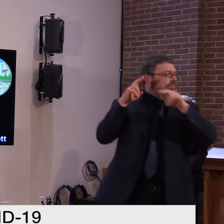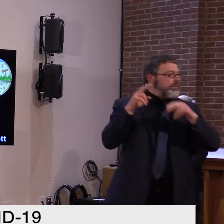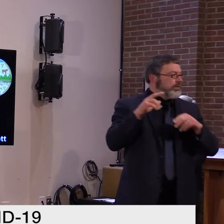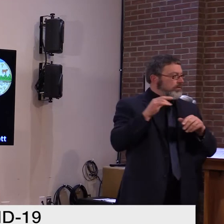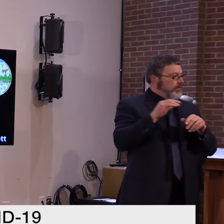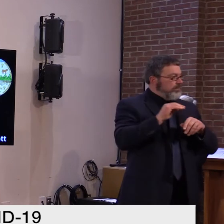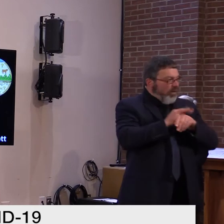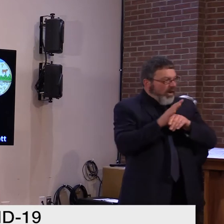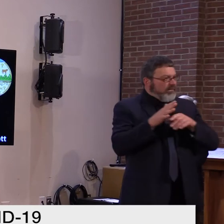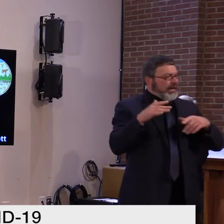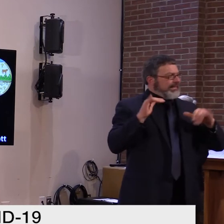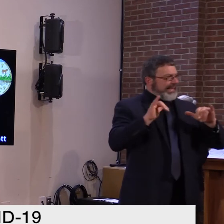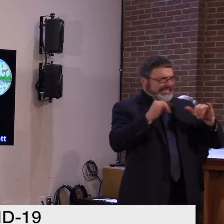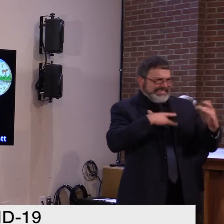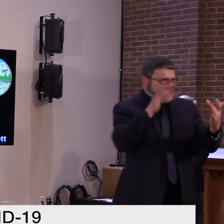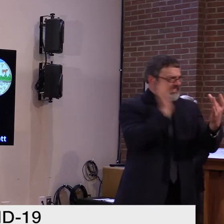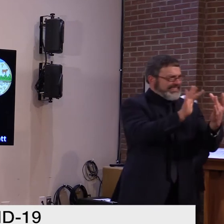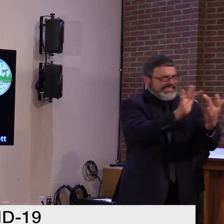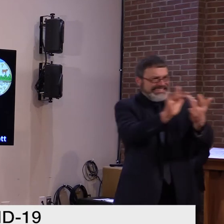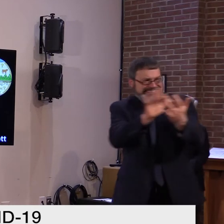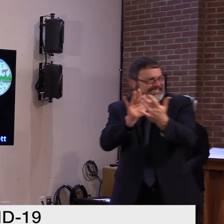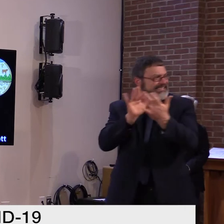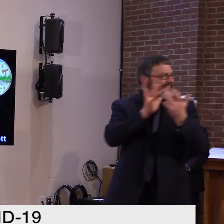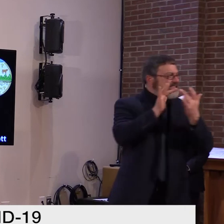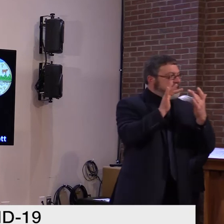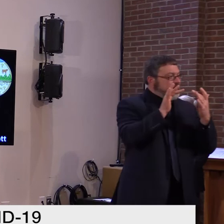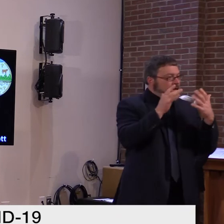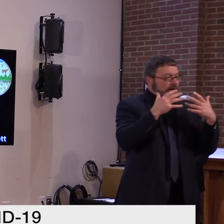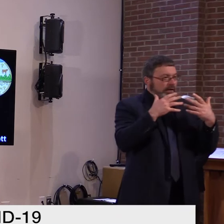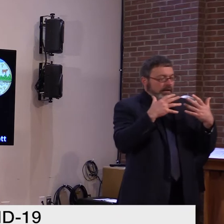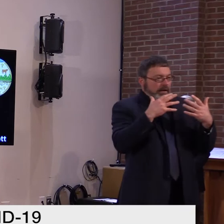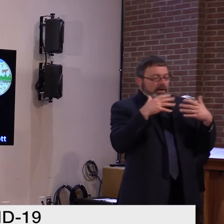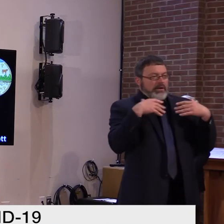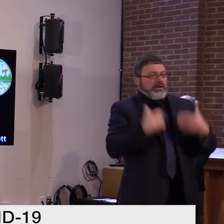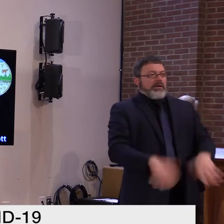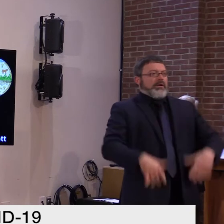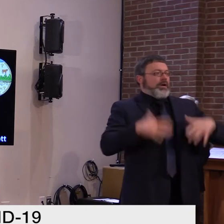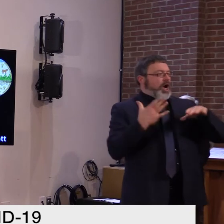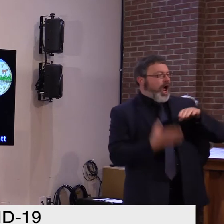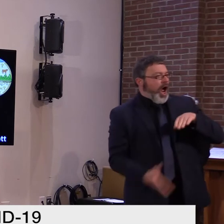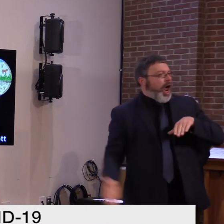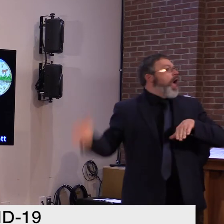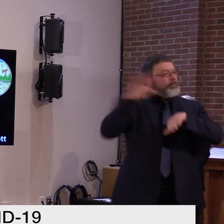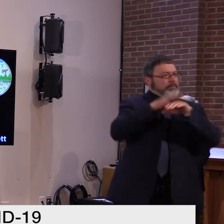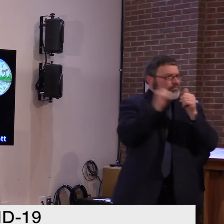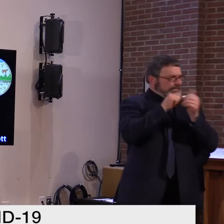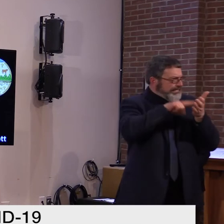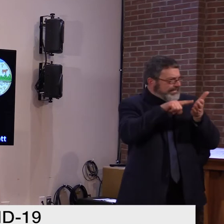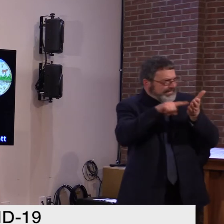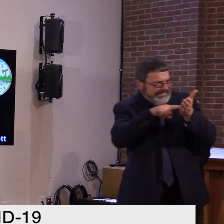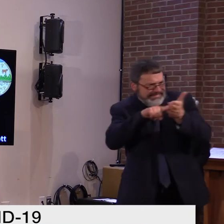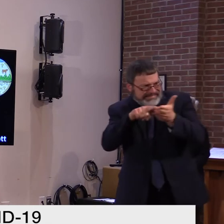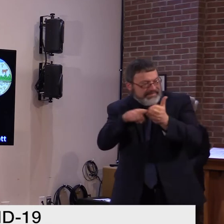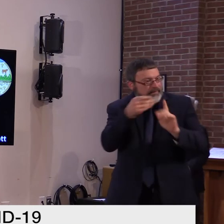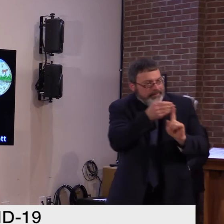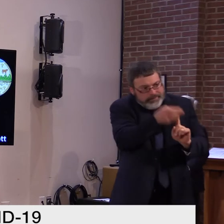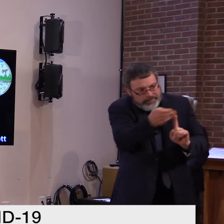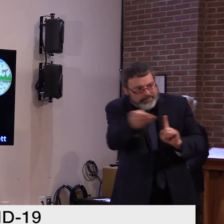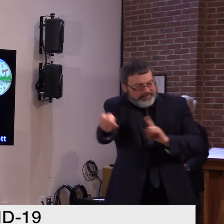There can be a range of things that require more investigation and outreach than just a single case.